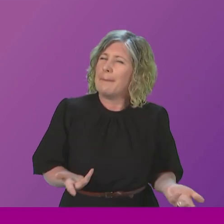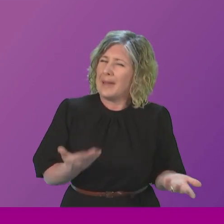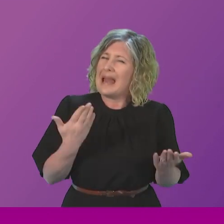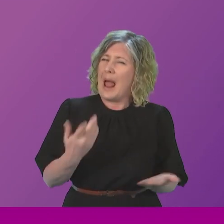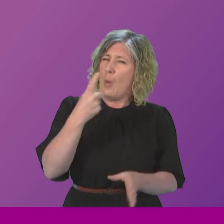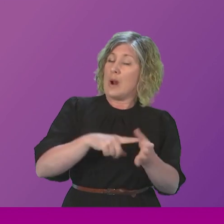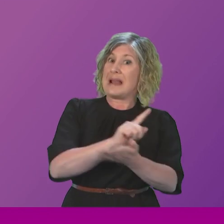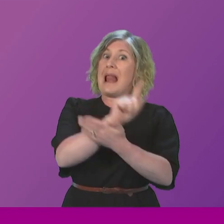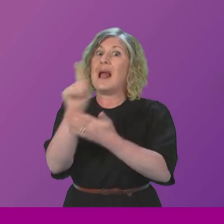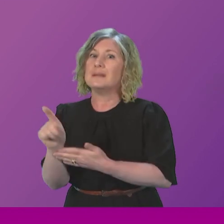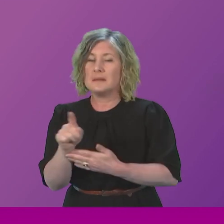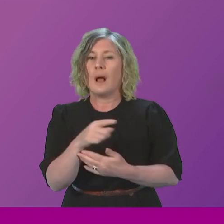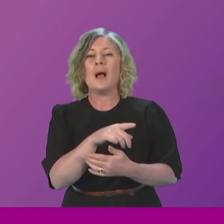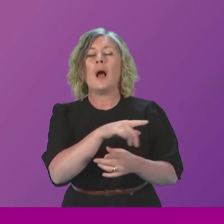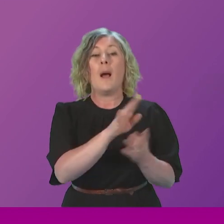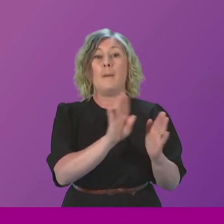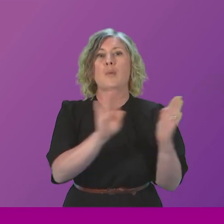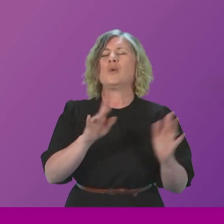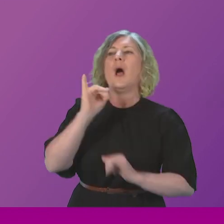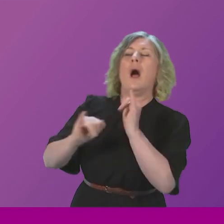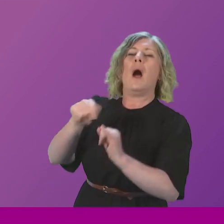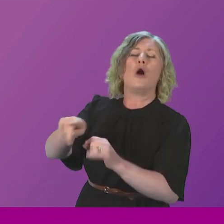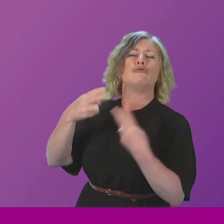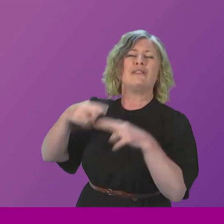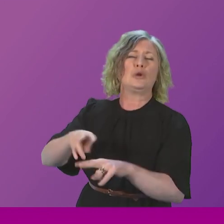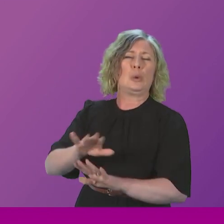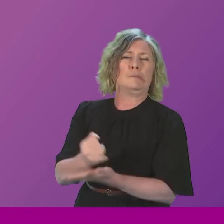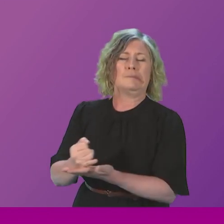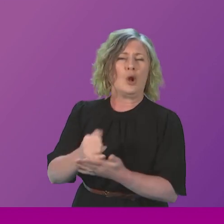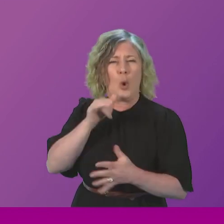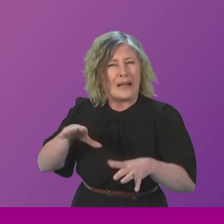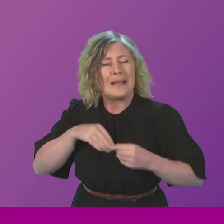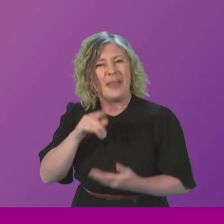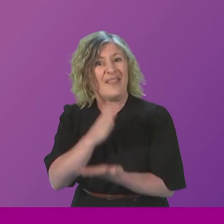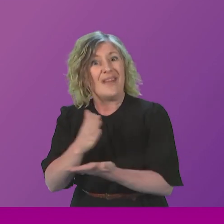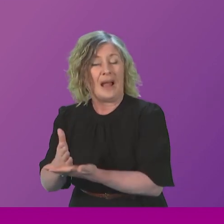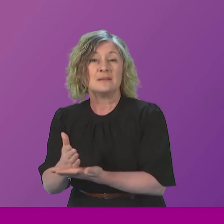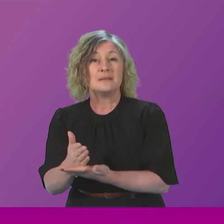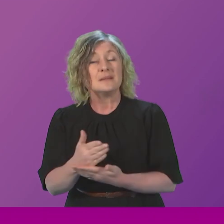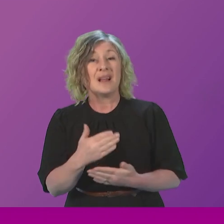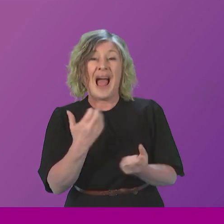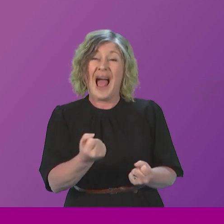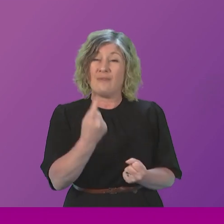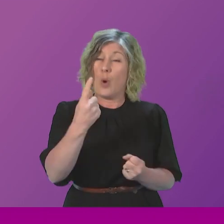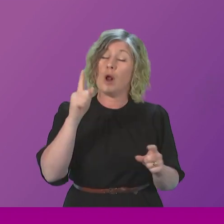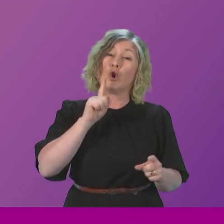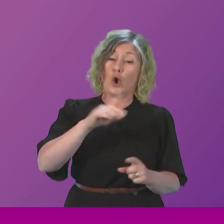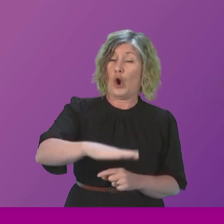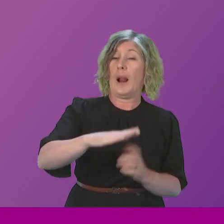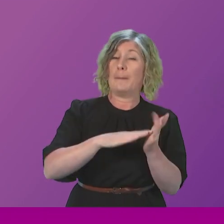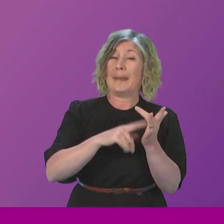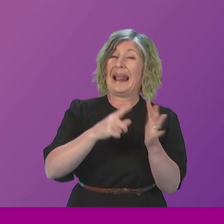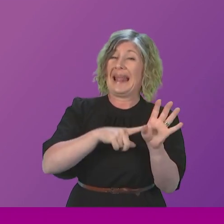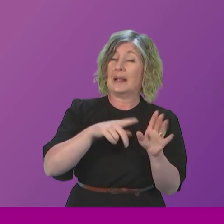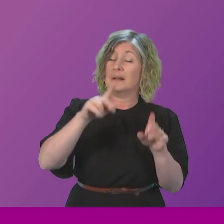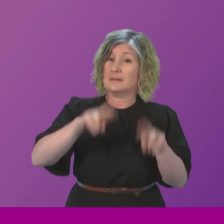rubbish the independent review and questioning the accepted facts. Kimberley Darick, whose daughter Millie Mayne died, says that the board is